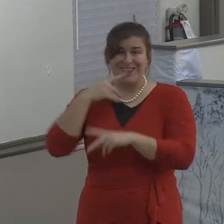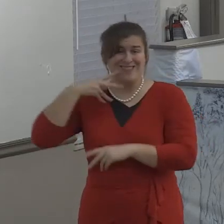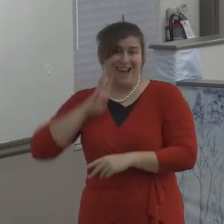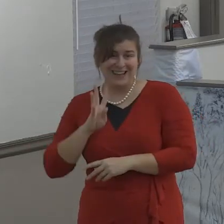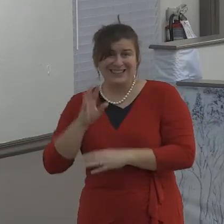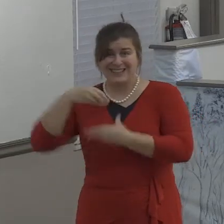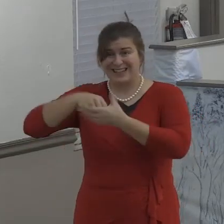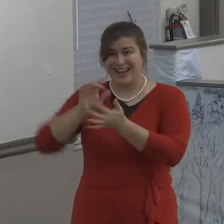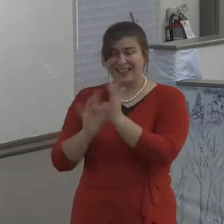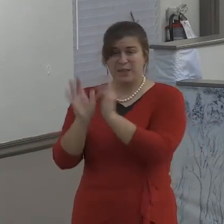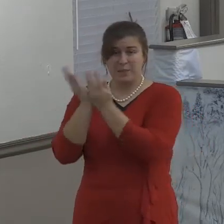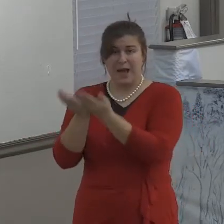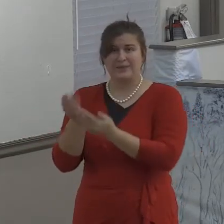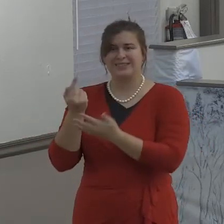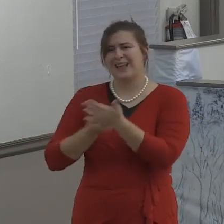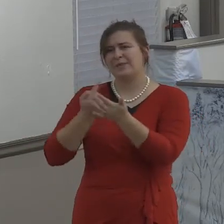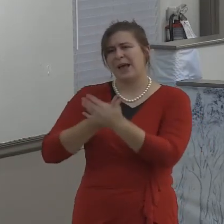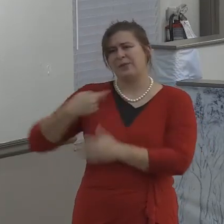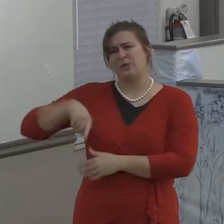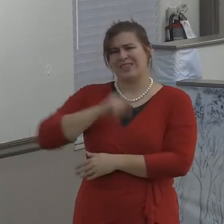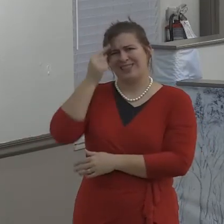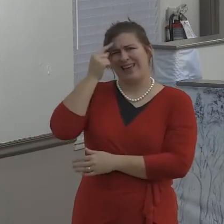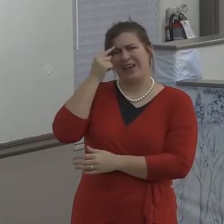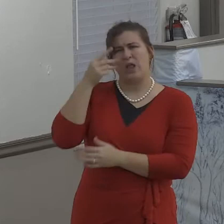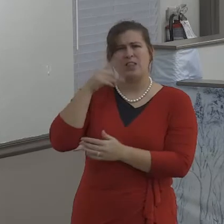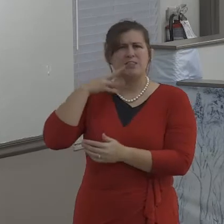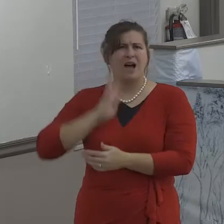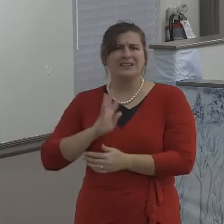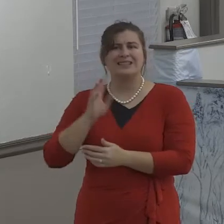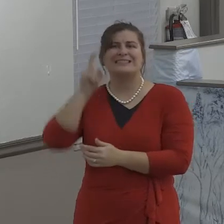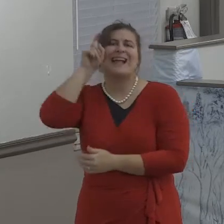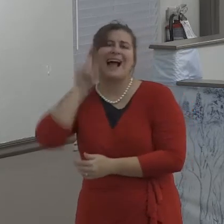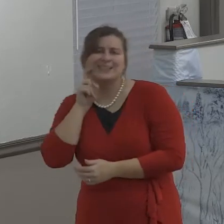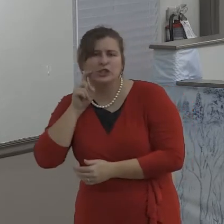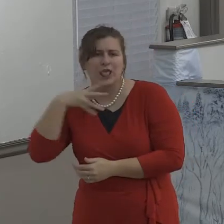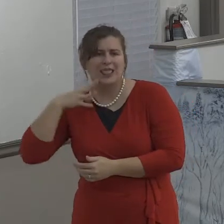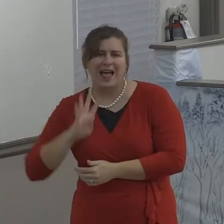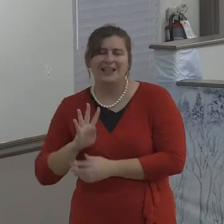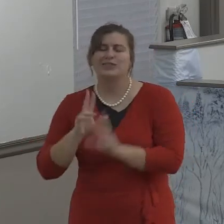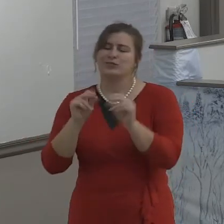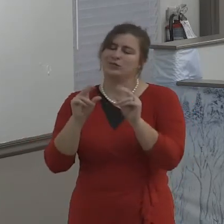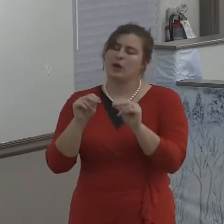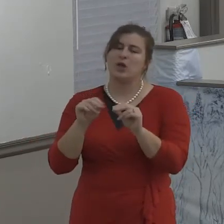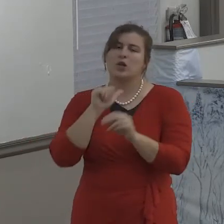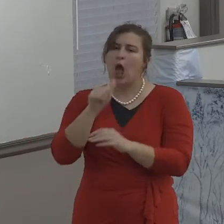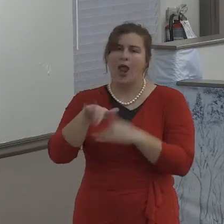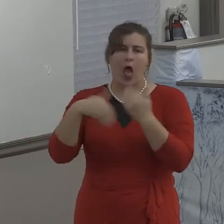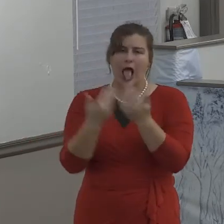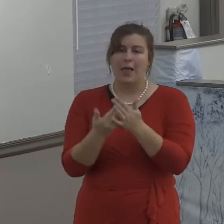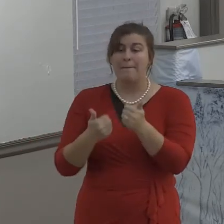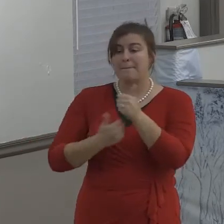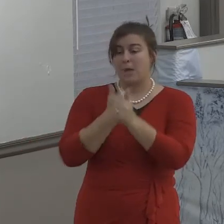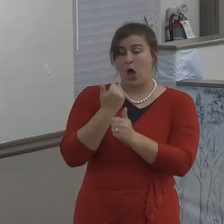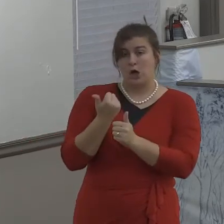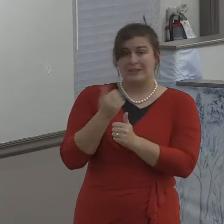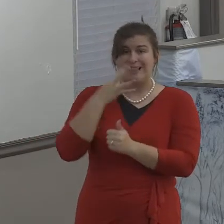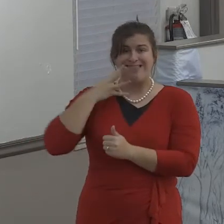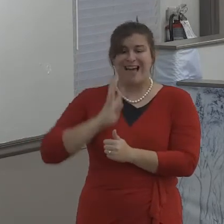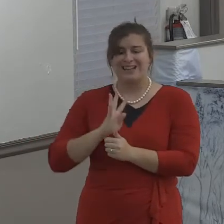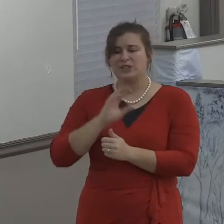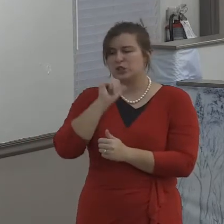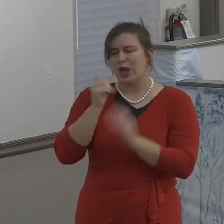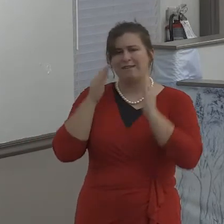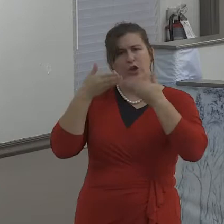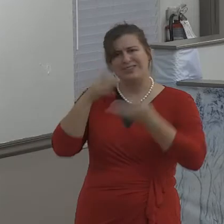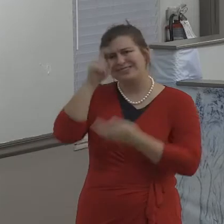But, why are so many married couples, when you think about it, why are so many married couples miserable